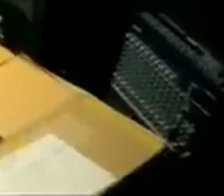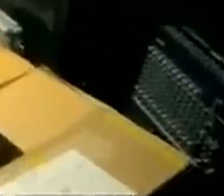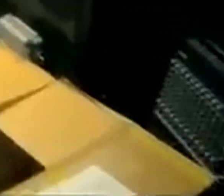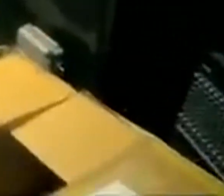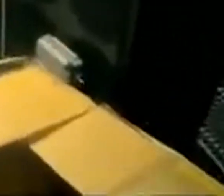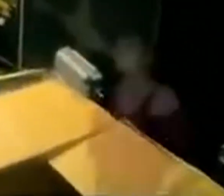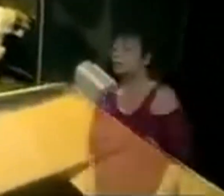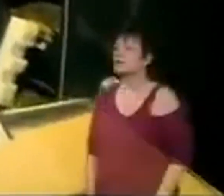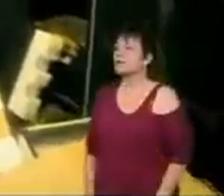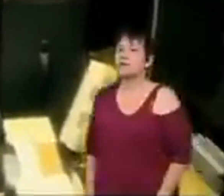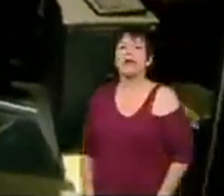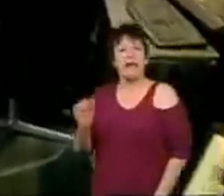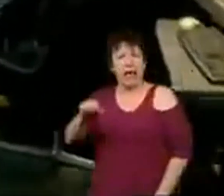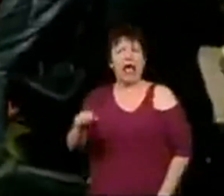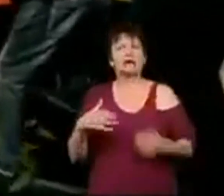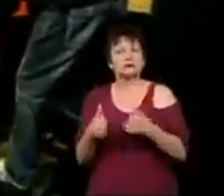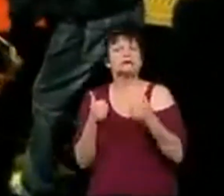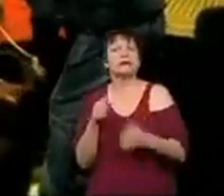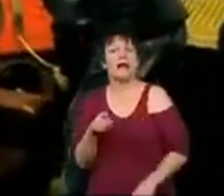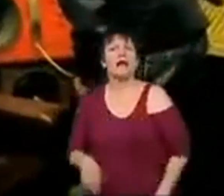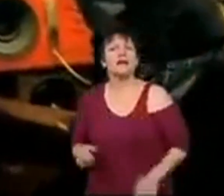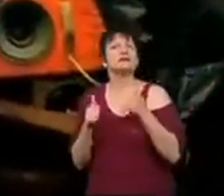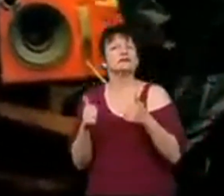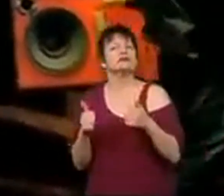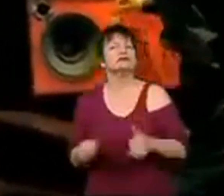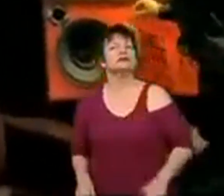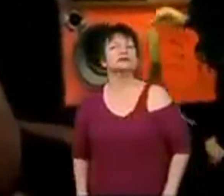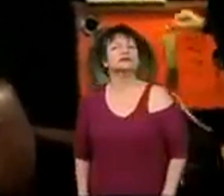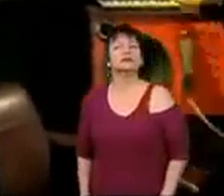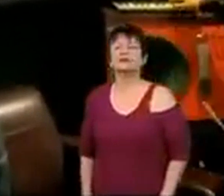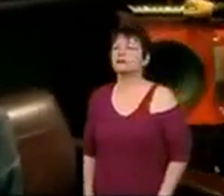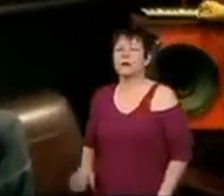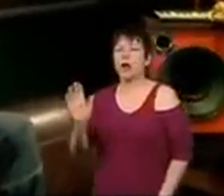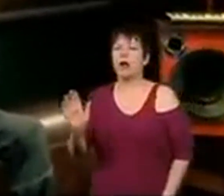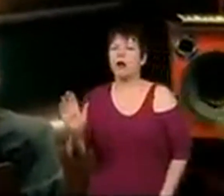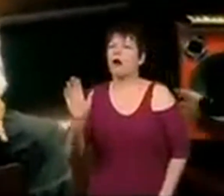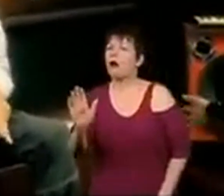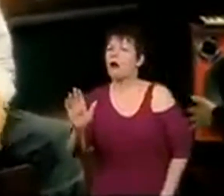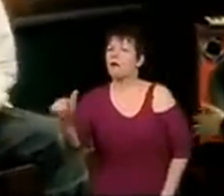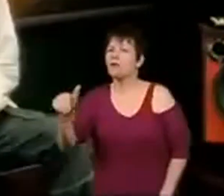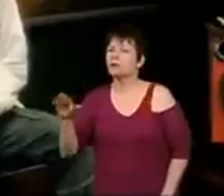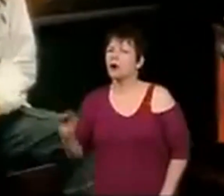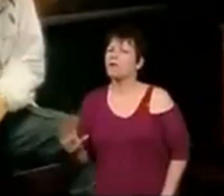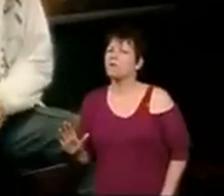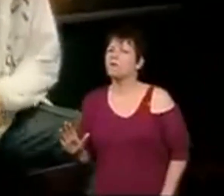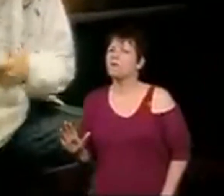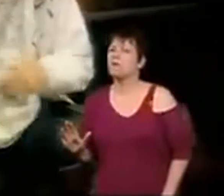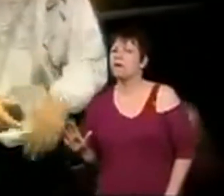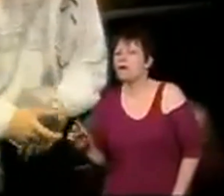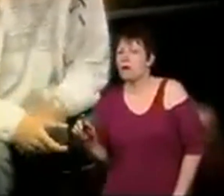yeah yeah sick that yeah that's good wait hold on a minute put it up stop you know what you want to do with that